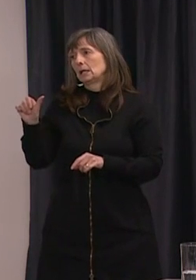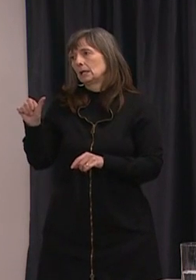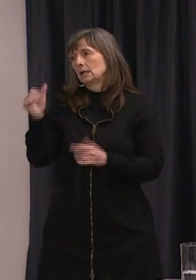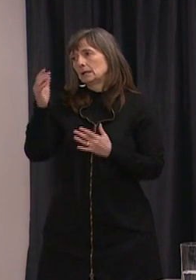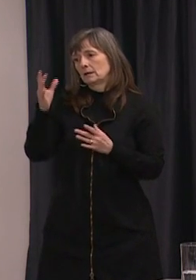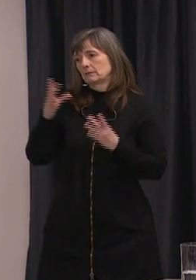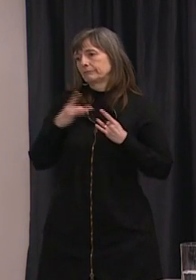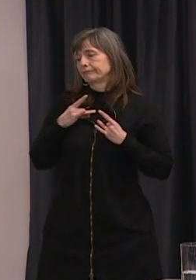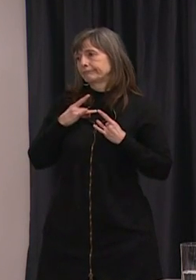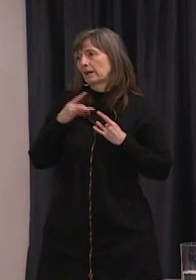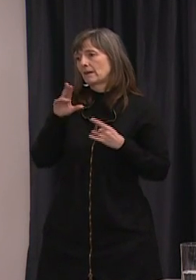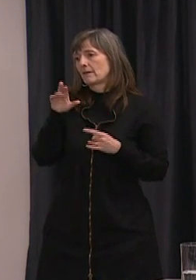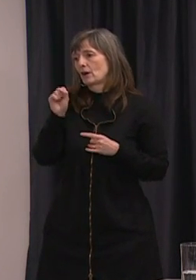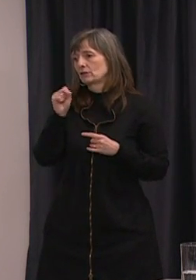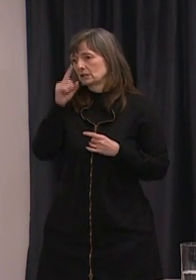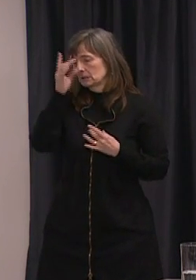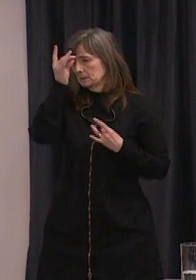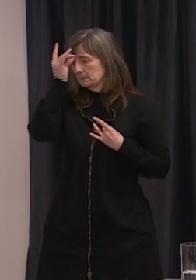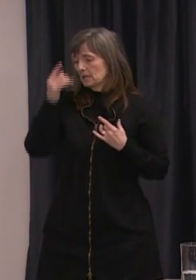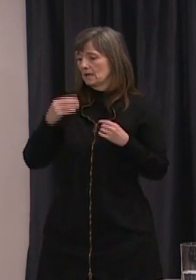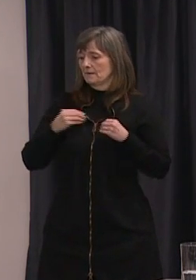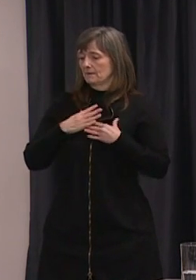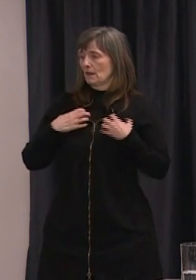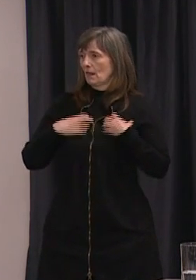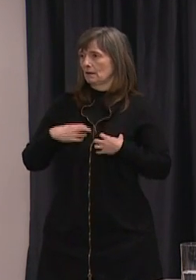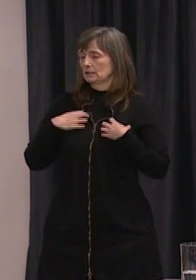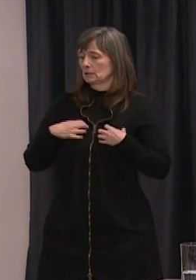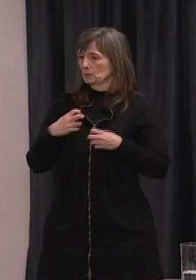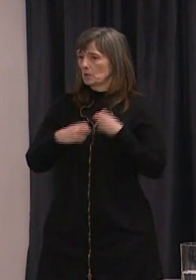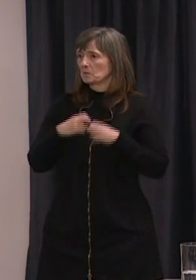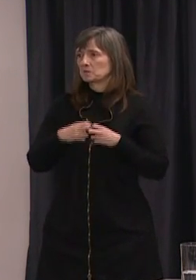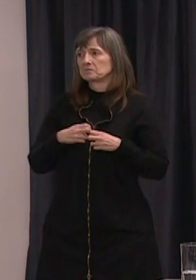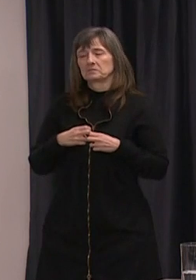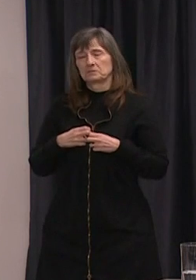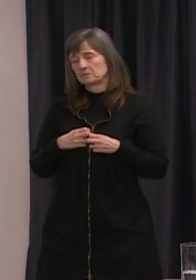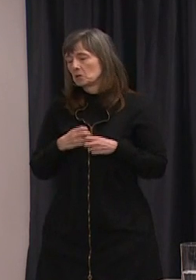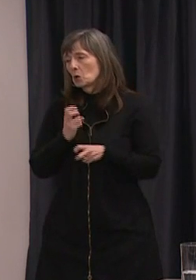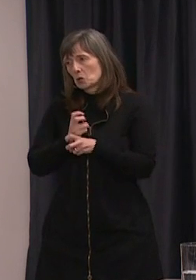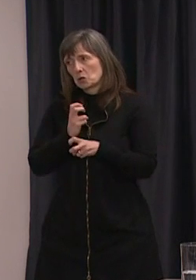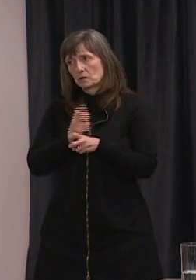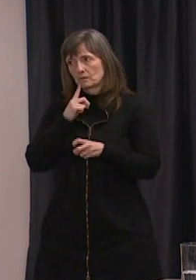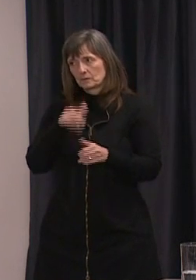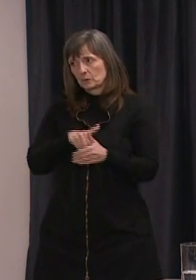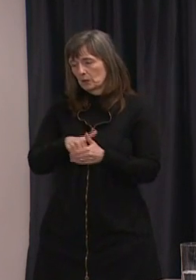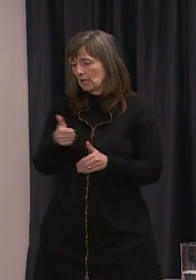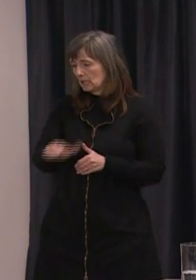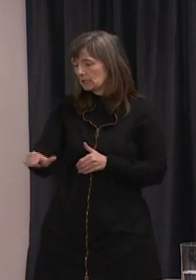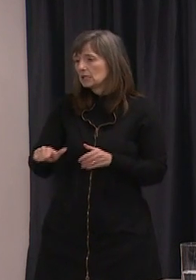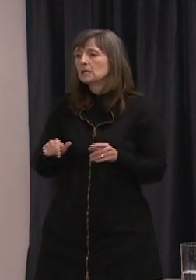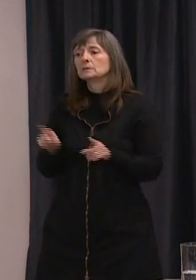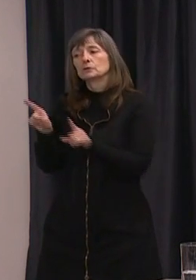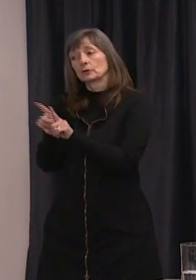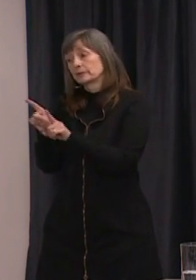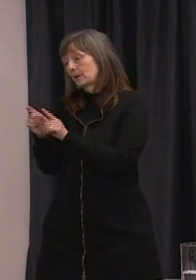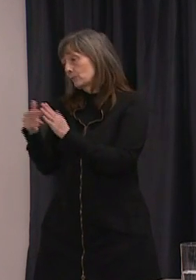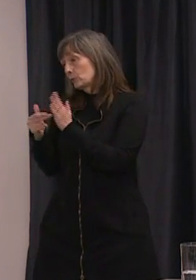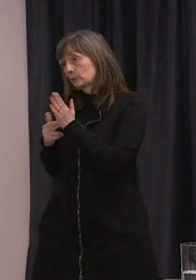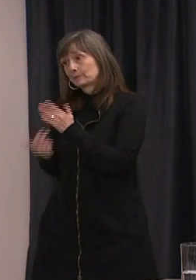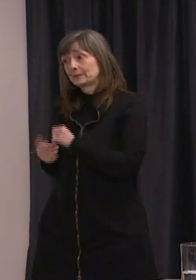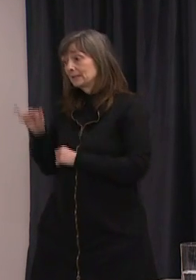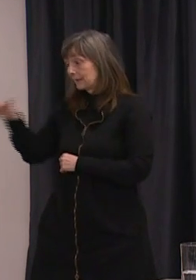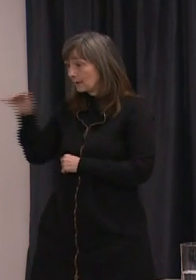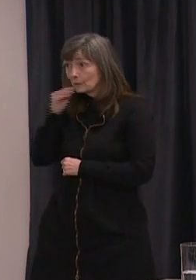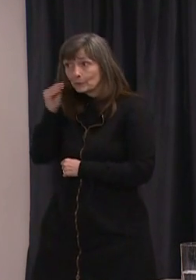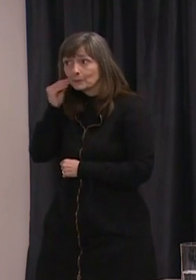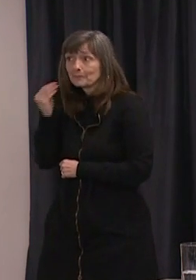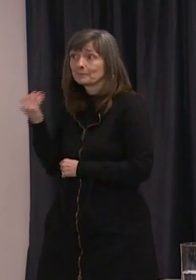we would recommend that pregnant women follow the same rules stay at home if you can social distancing wash your hands carefully